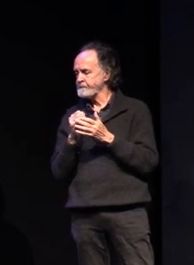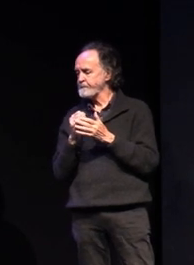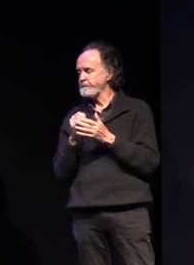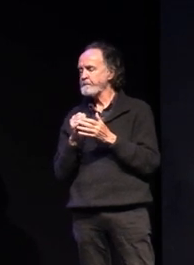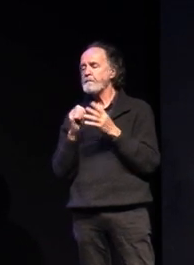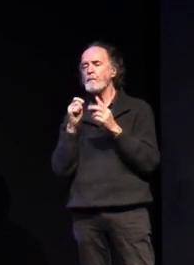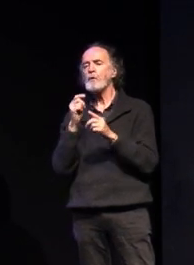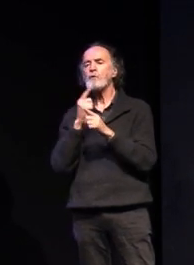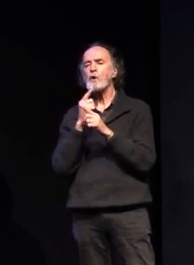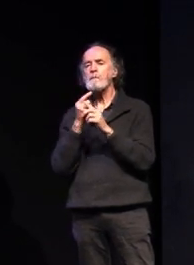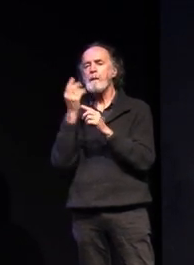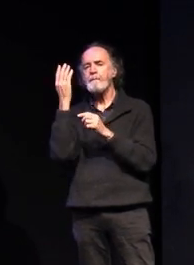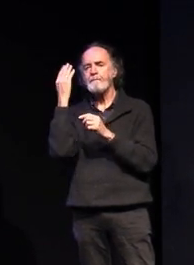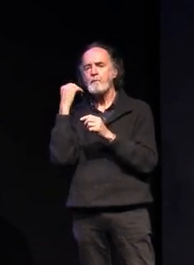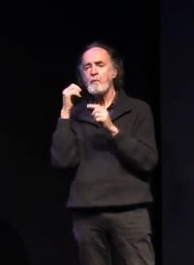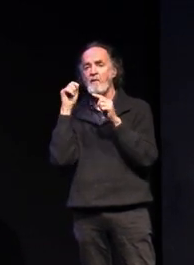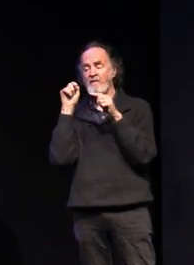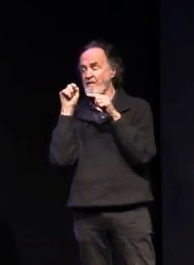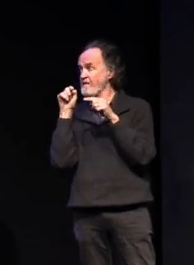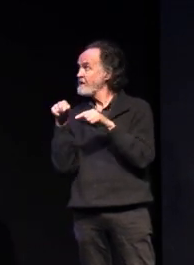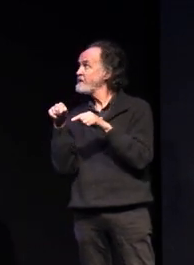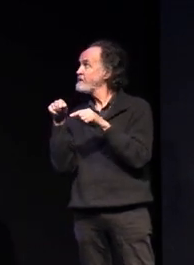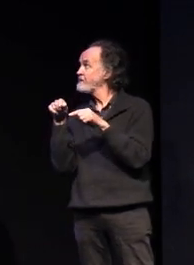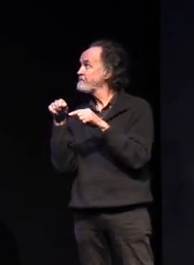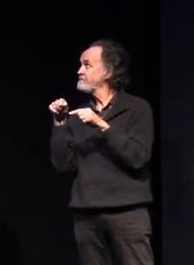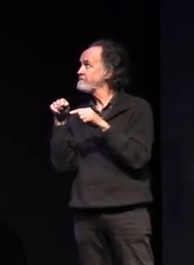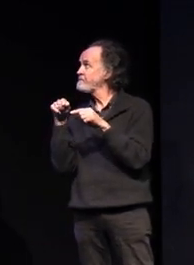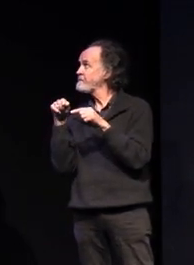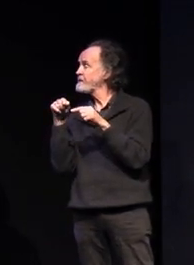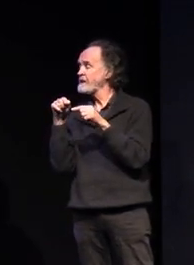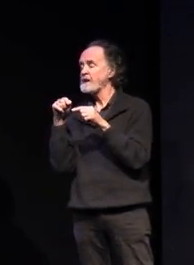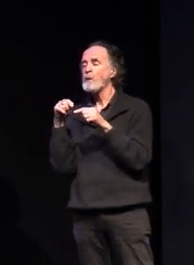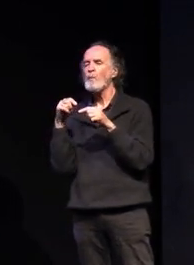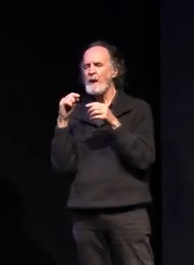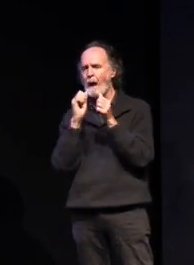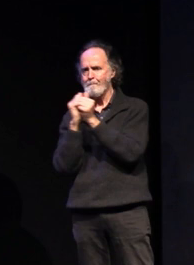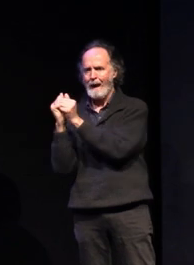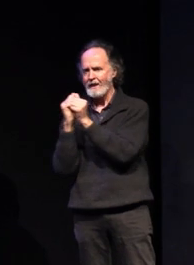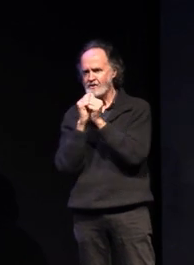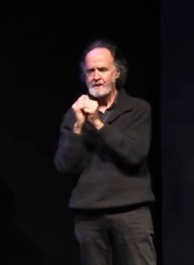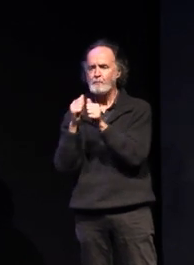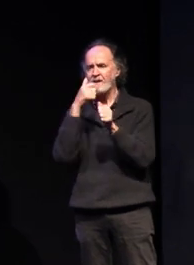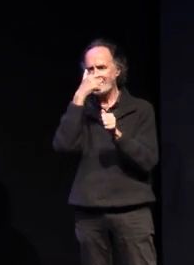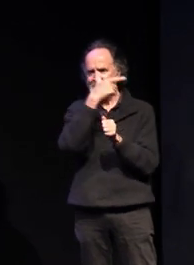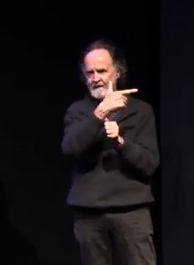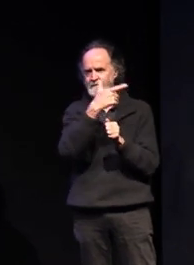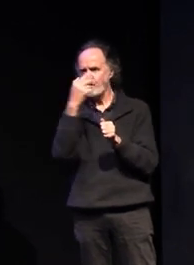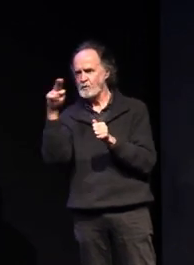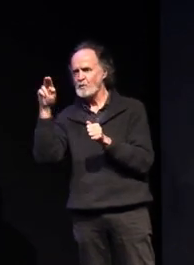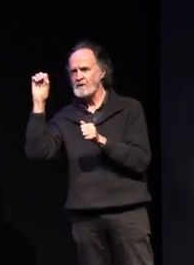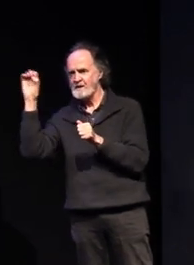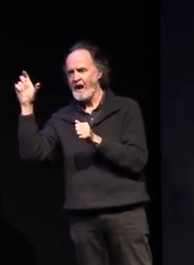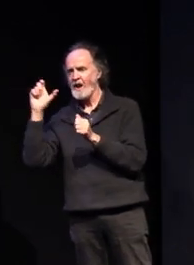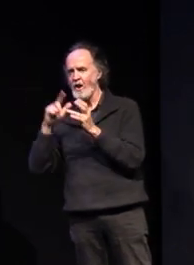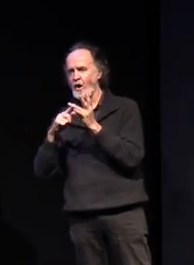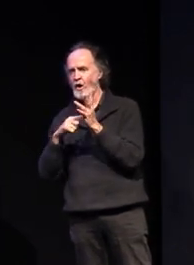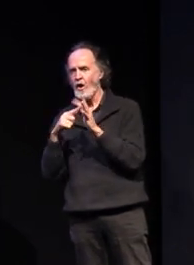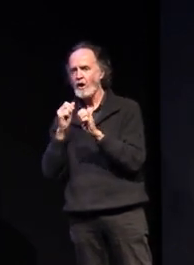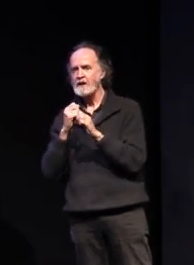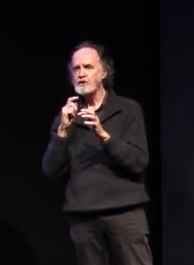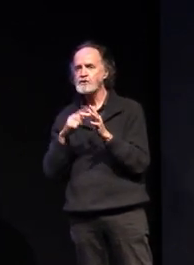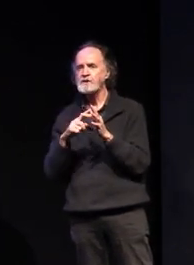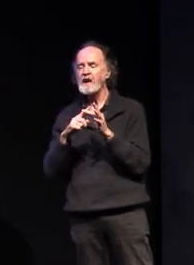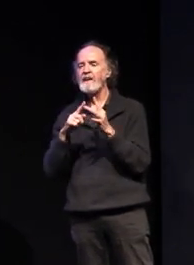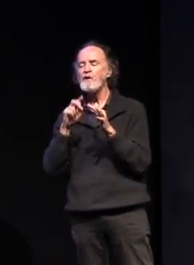as we mentioned this is part of the program and partnerships with our seven to ten colleges so there's lots of information be supported there anyone